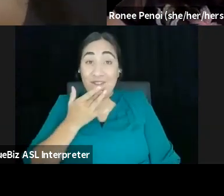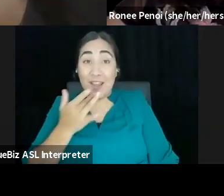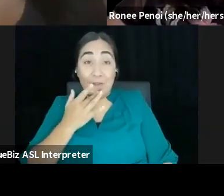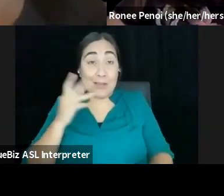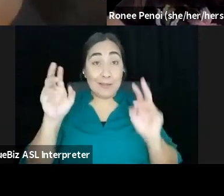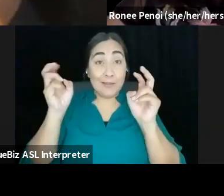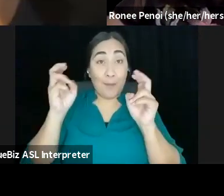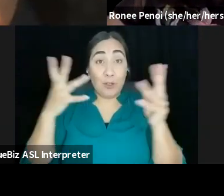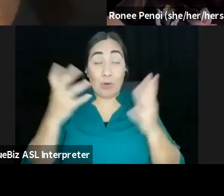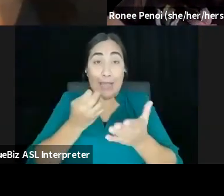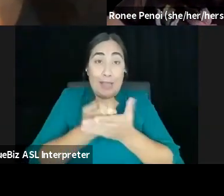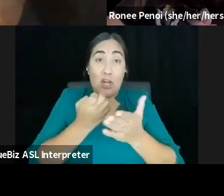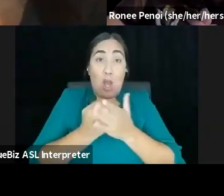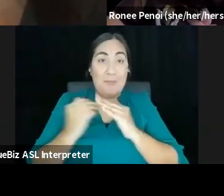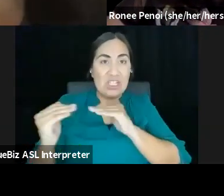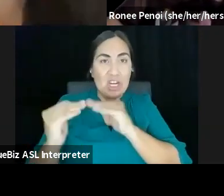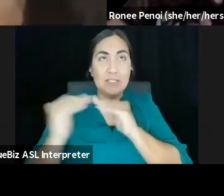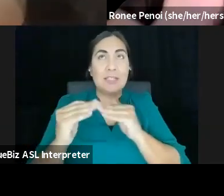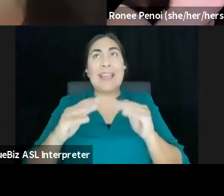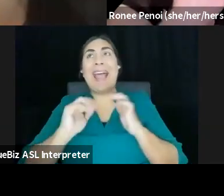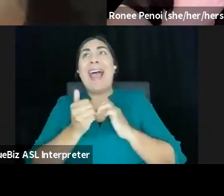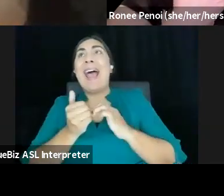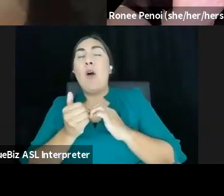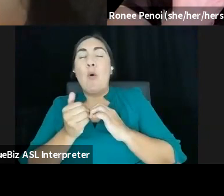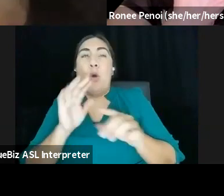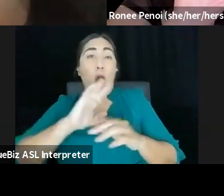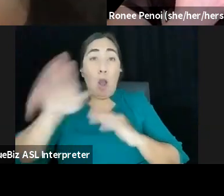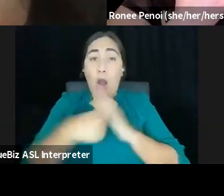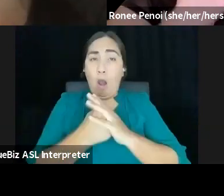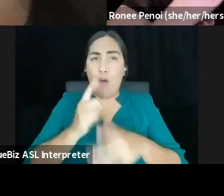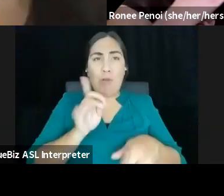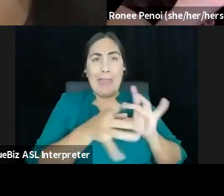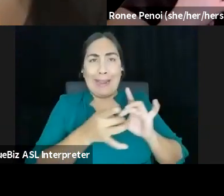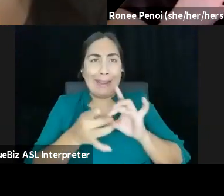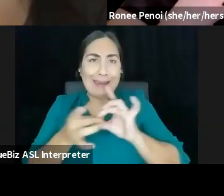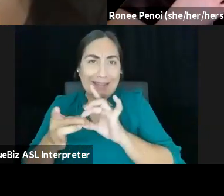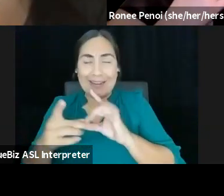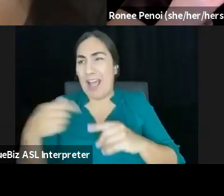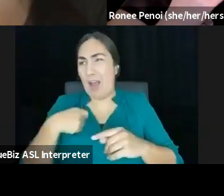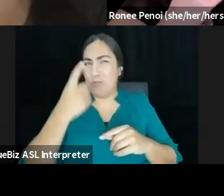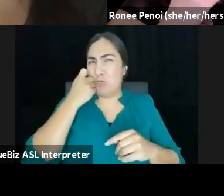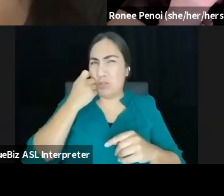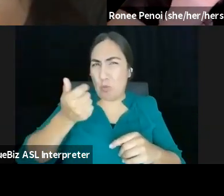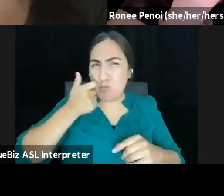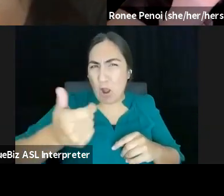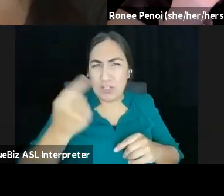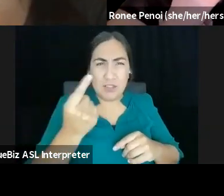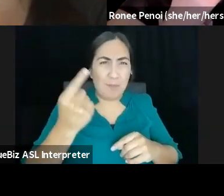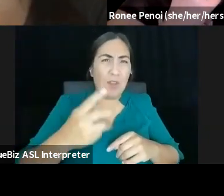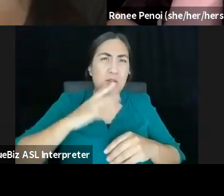and how you, it's all connected. I, I was just watching a thing about, um, the Diego Luna's new show, Penny